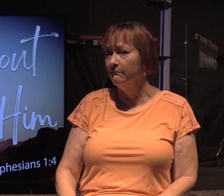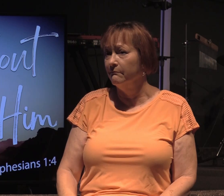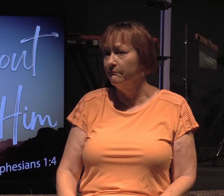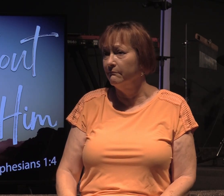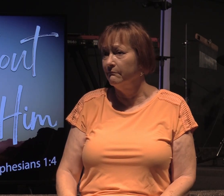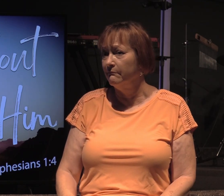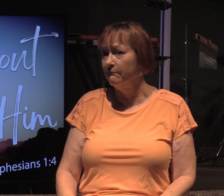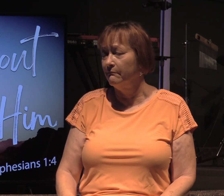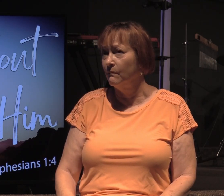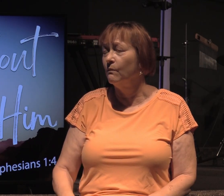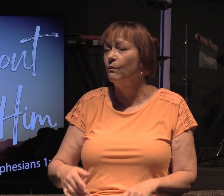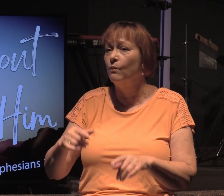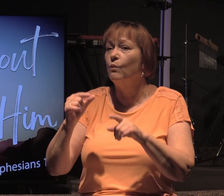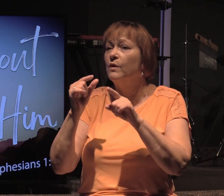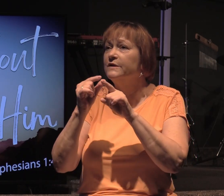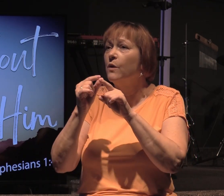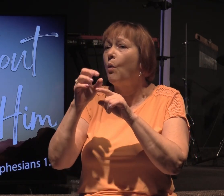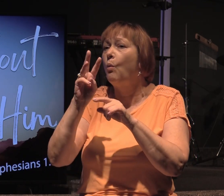was the word.